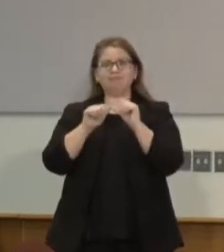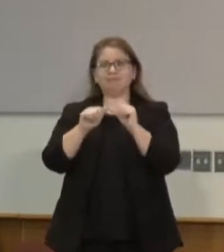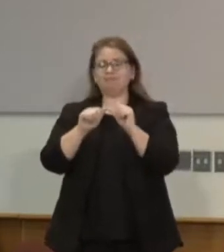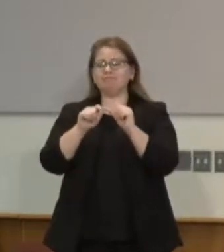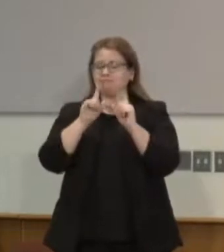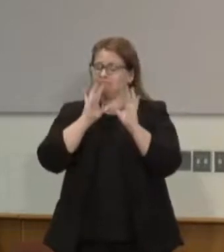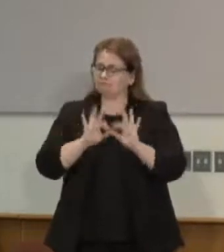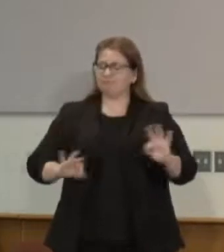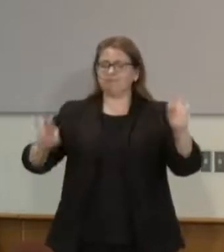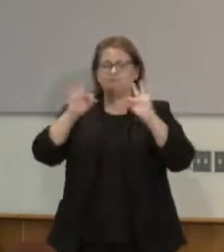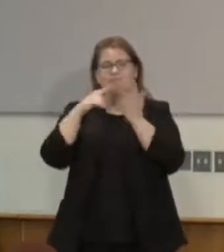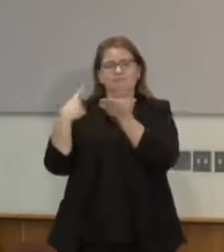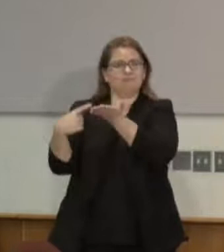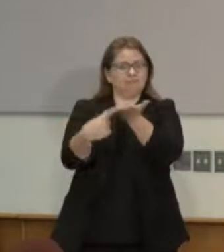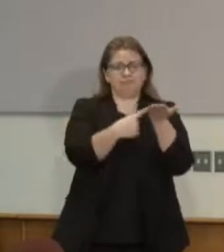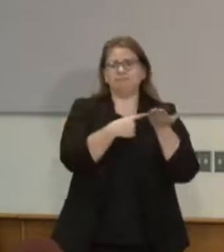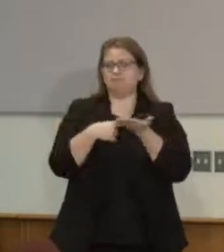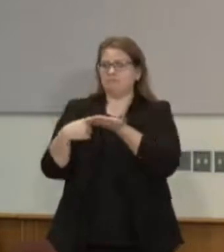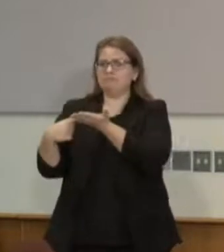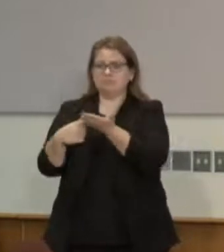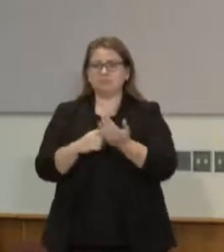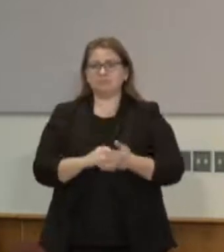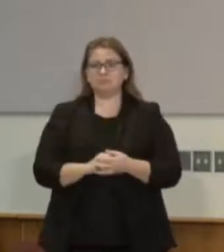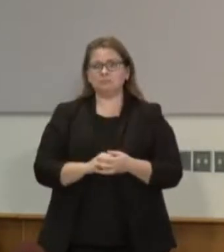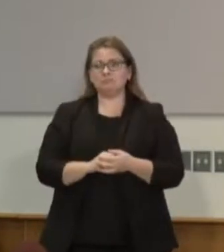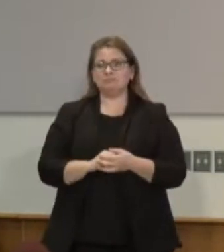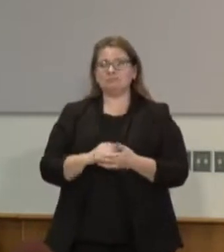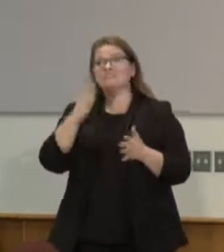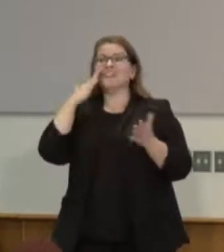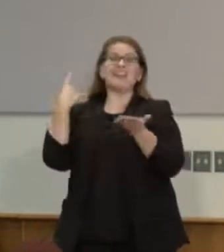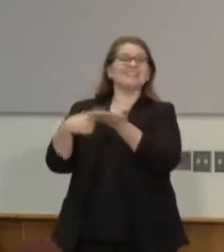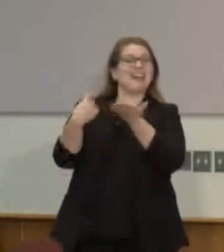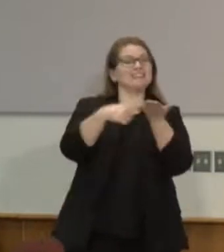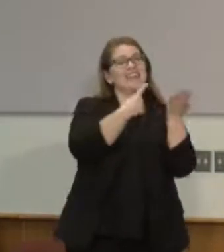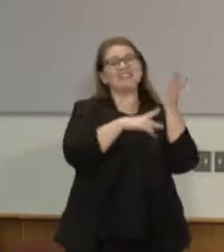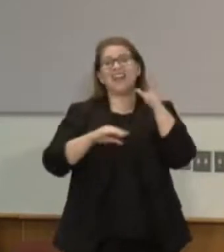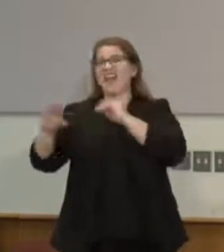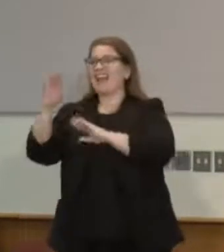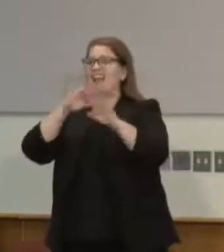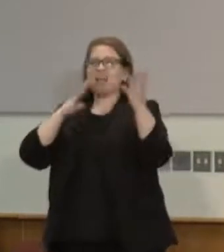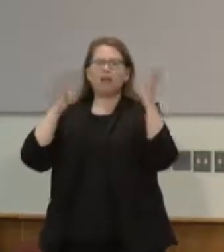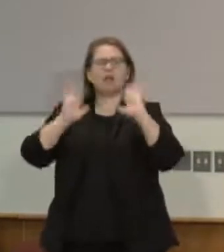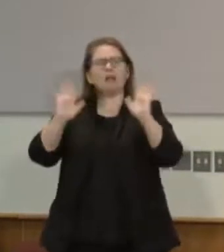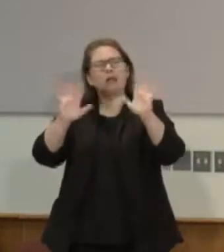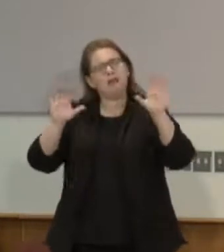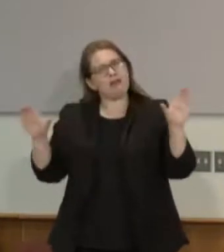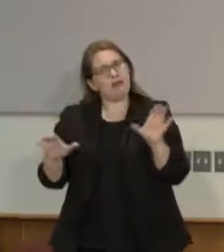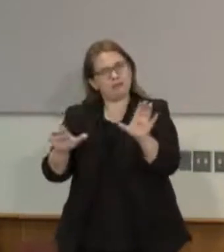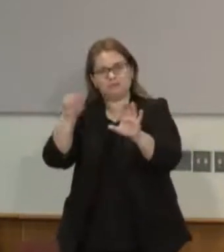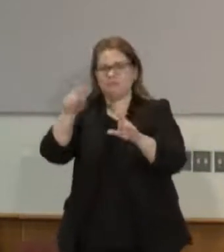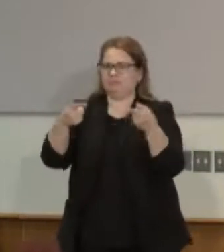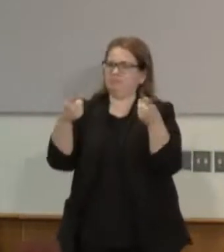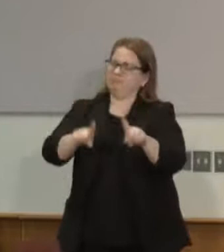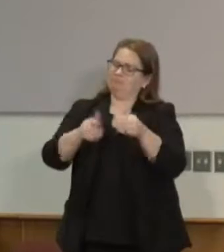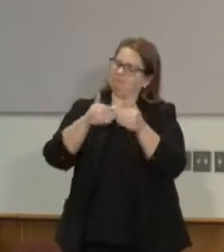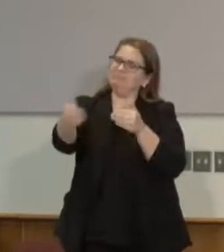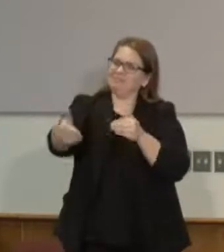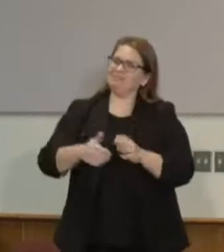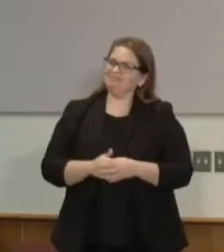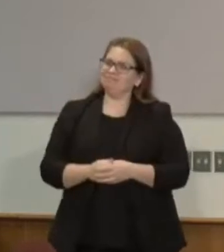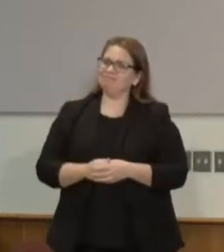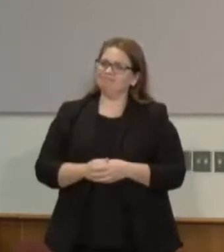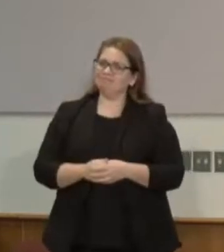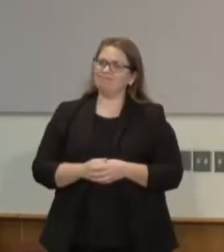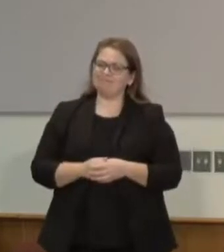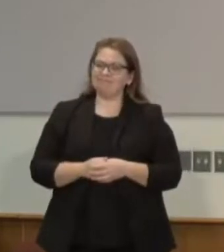dialogue that it doesn't stop at dialogue but it is a part of action. I heard a person say the other day that love